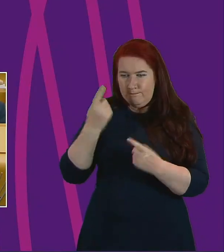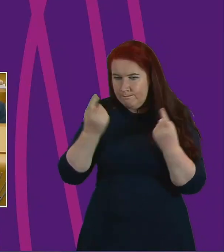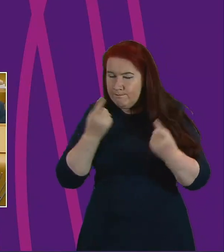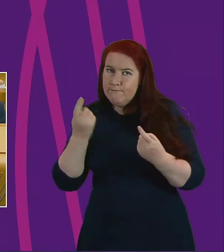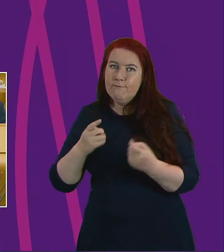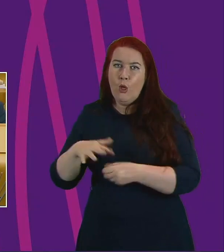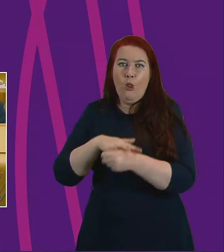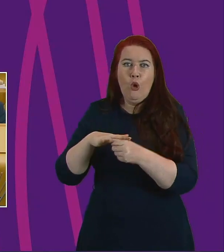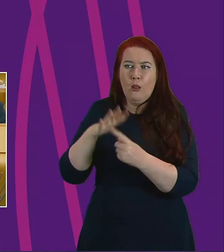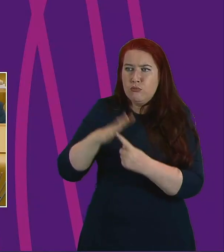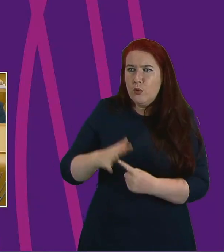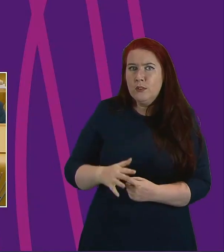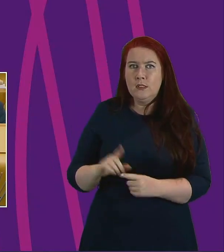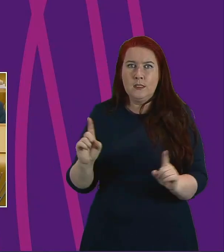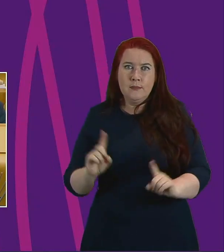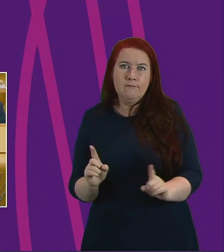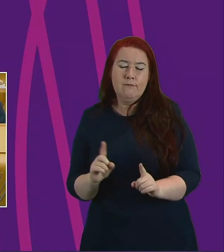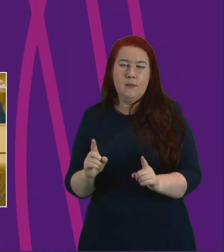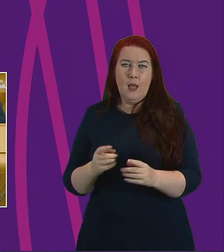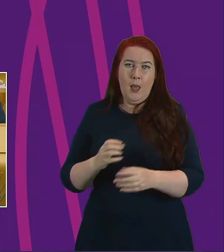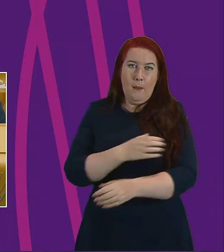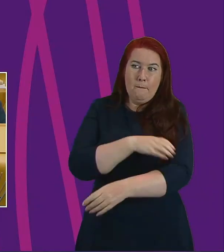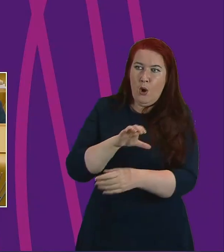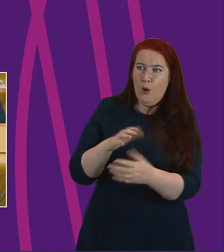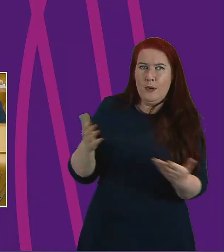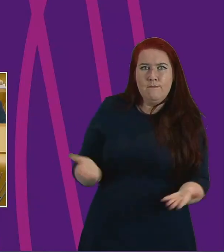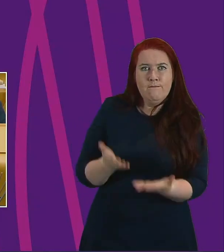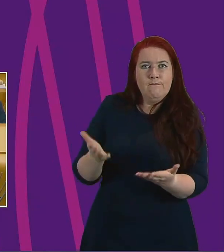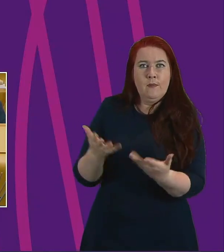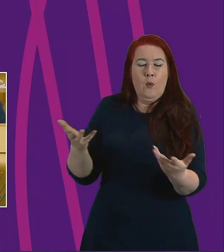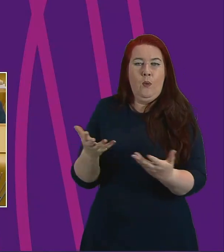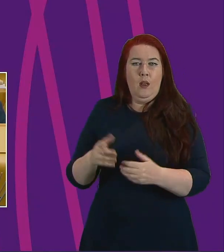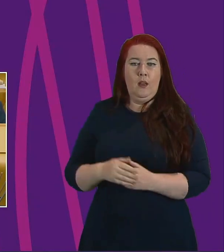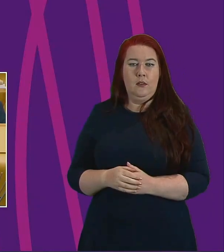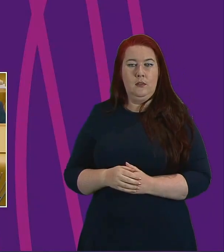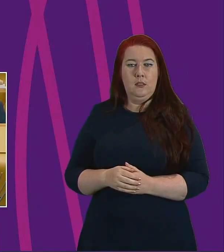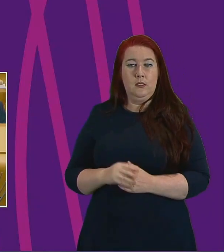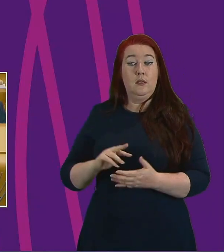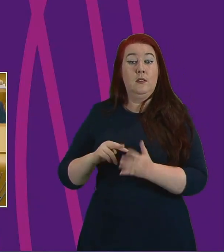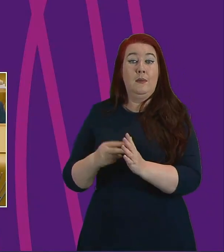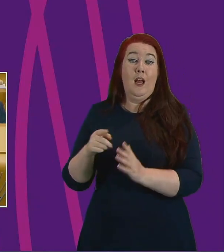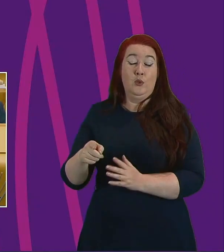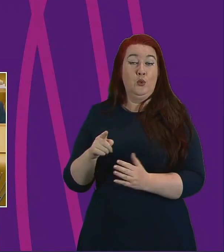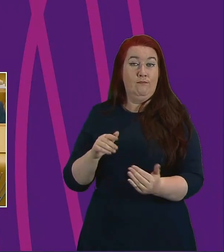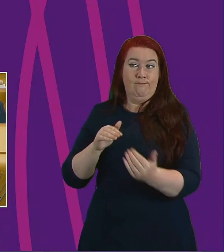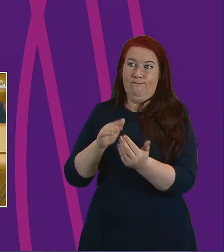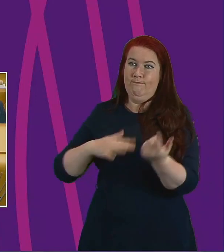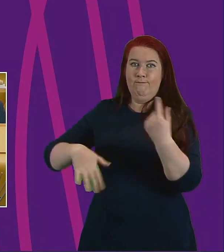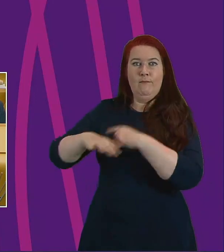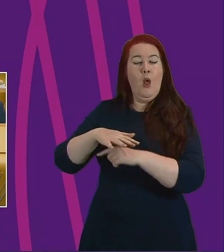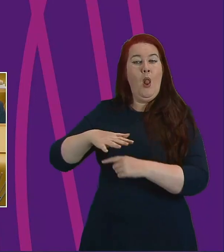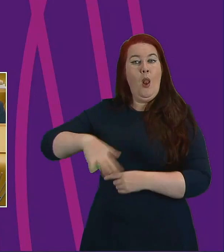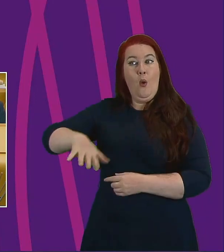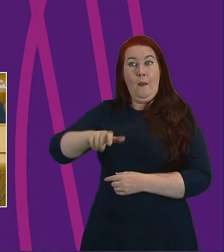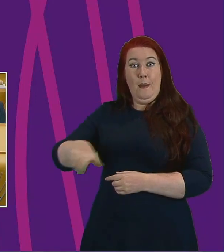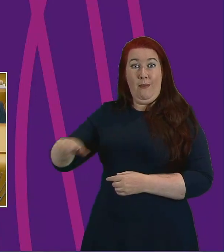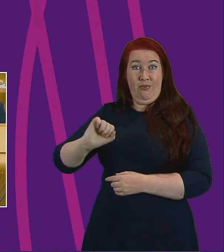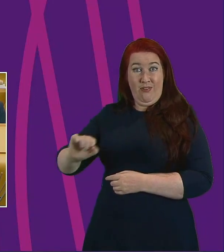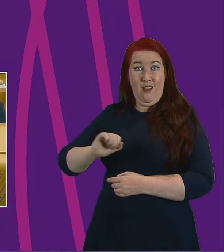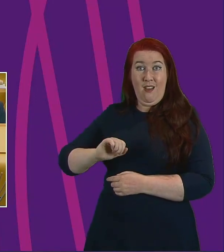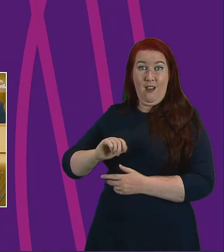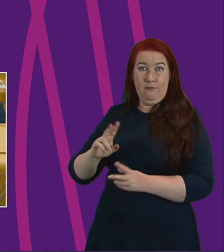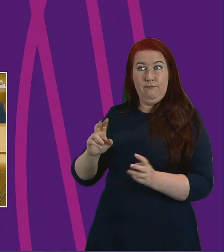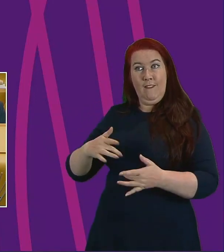what empowerments are planned and when these will be made. It aims to meet the needs and ambitions of local people so that their voices are especially